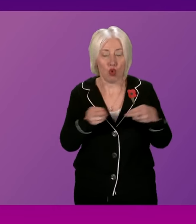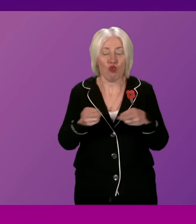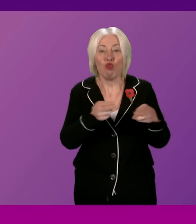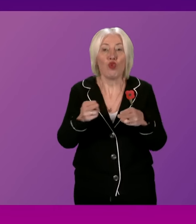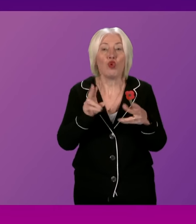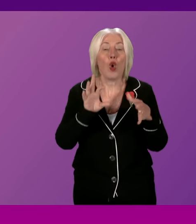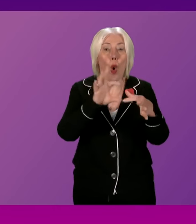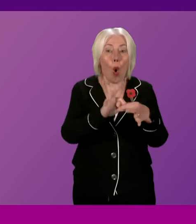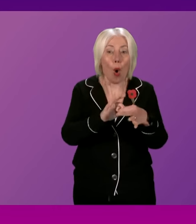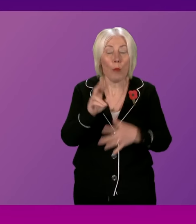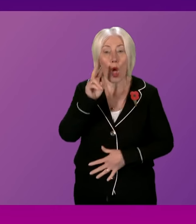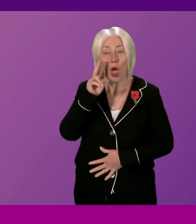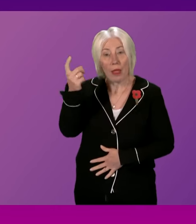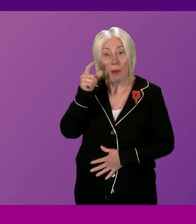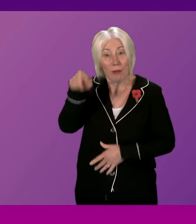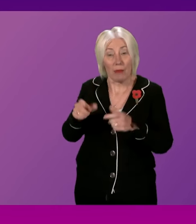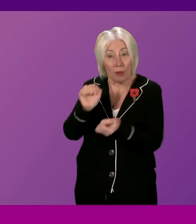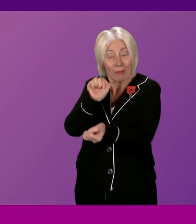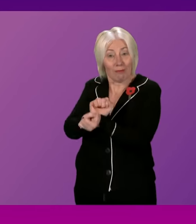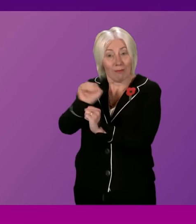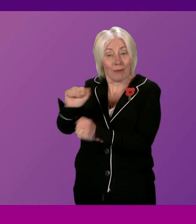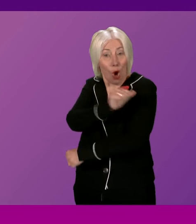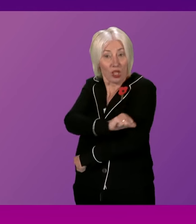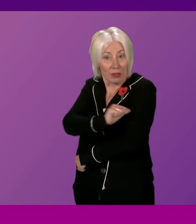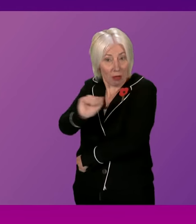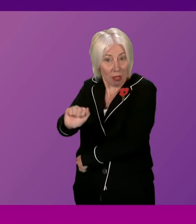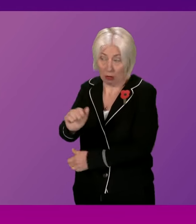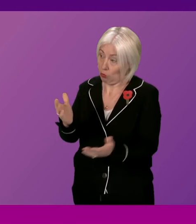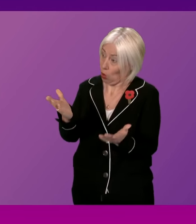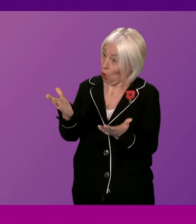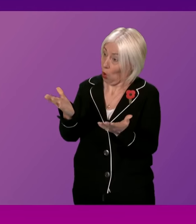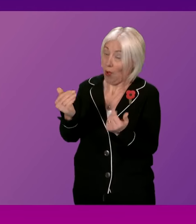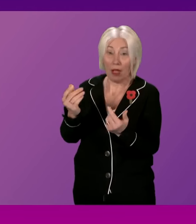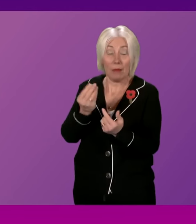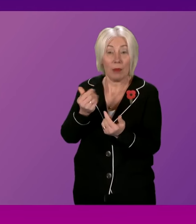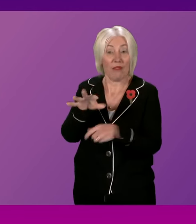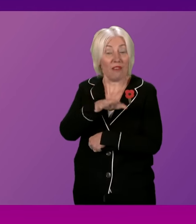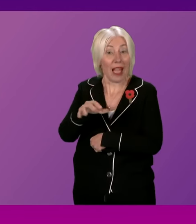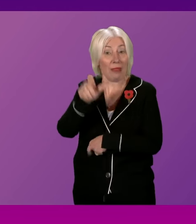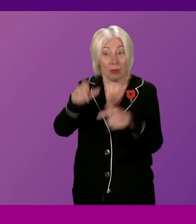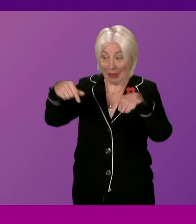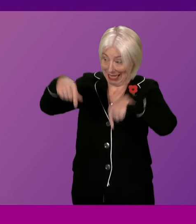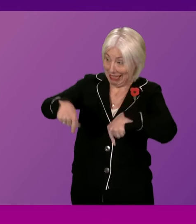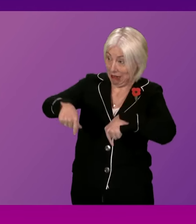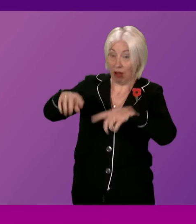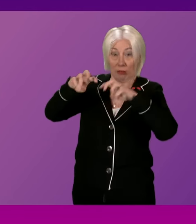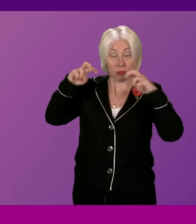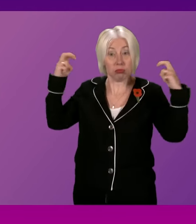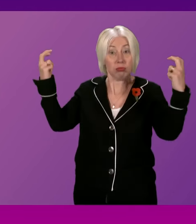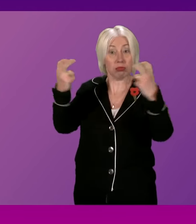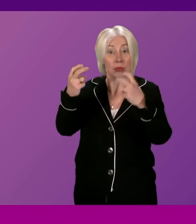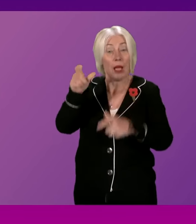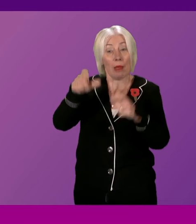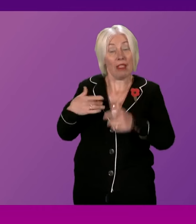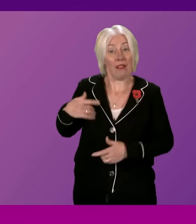recognise those who are locked up in hospital. And I welcome families of these patients in the Chamber today, including constituents of mine, Tracy and